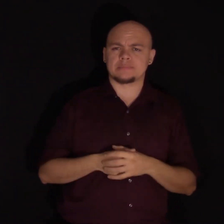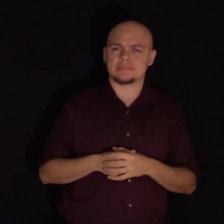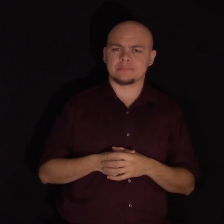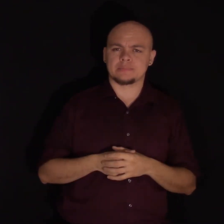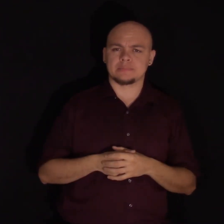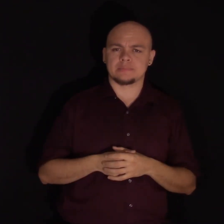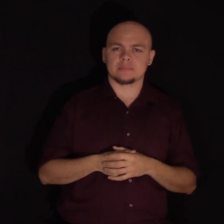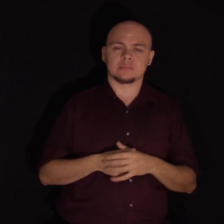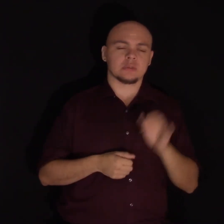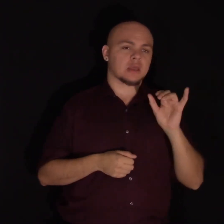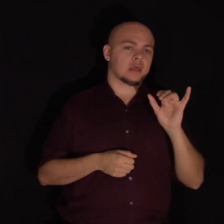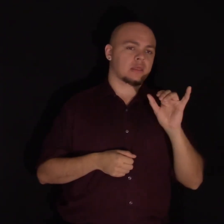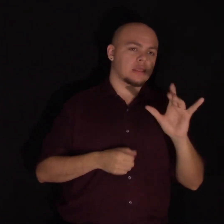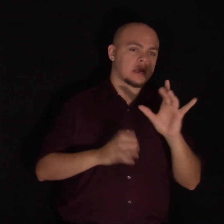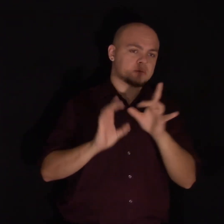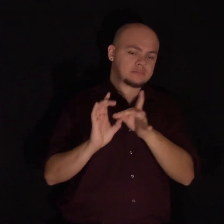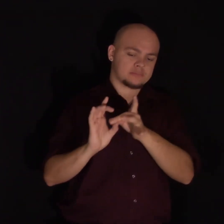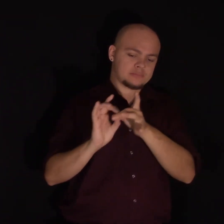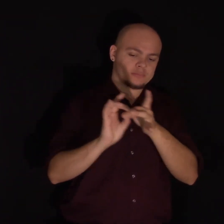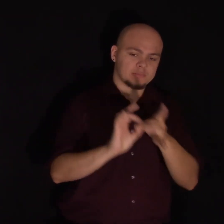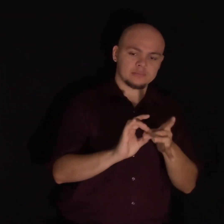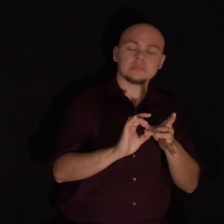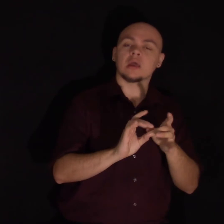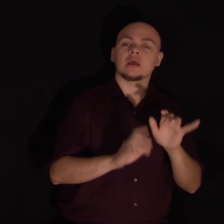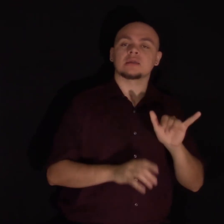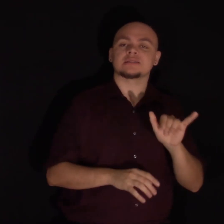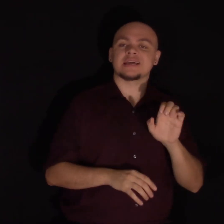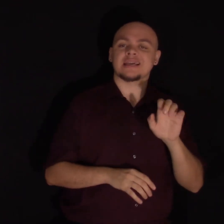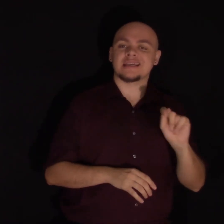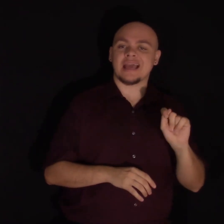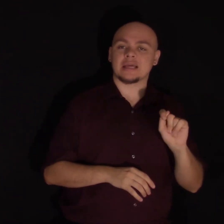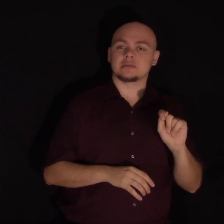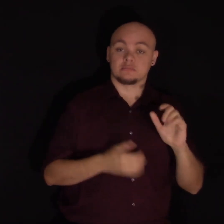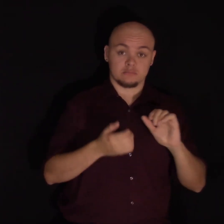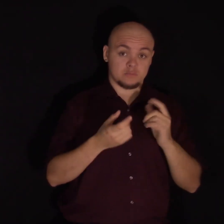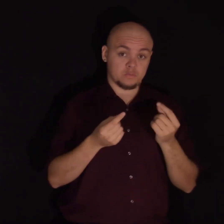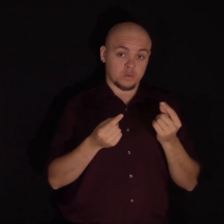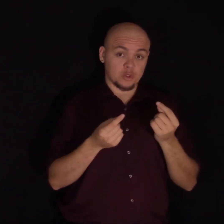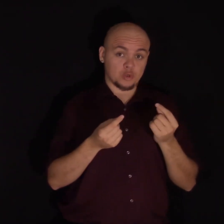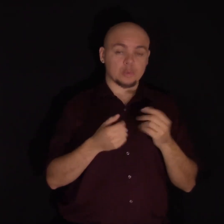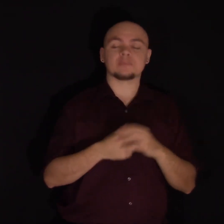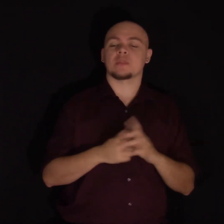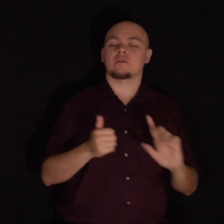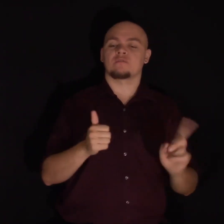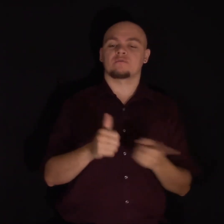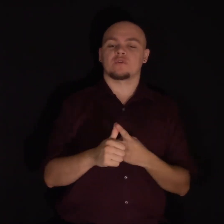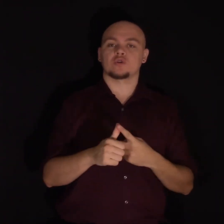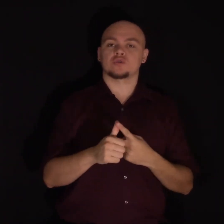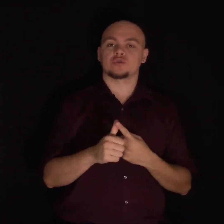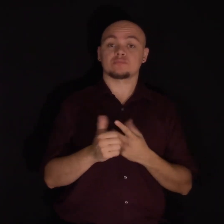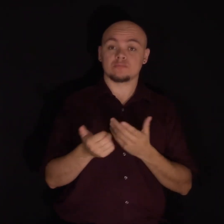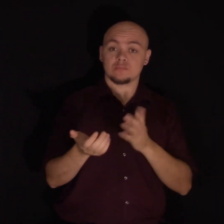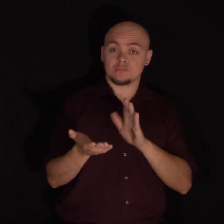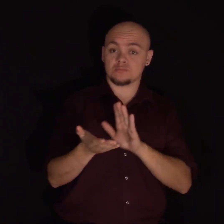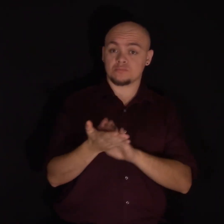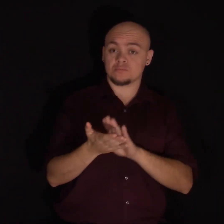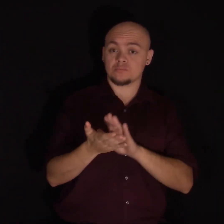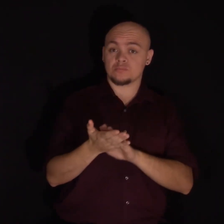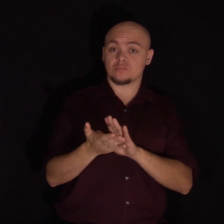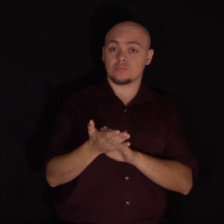build that bridge to Yet? Here are some things we can do. First of all, we can praise